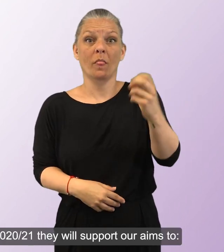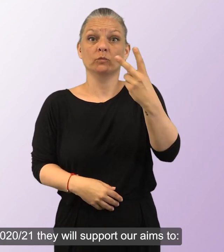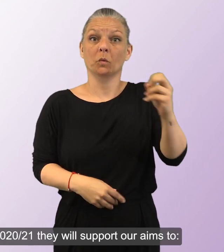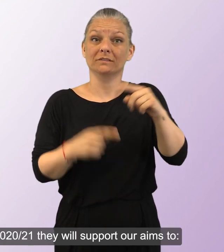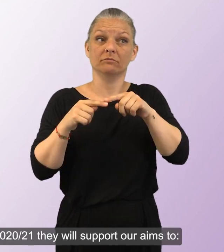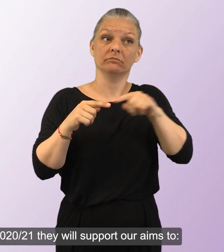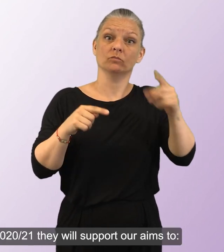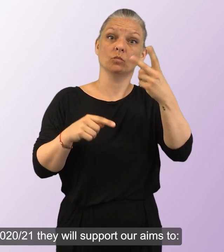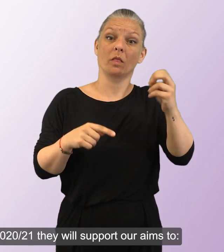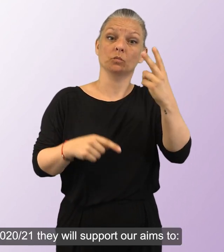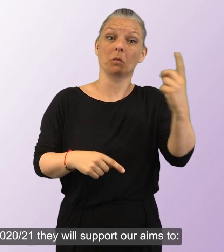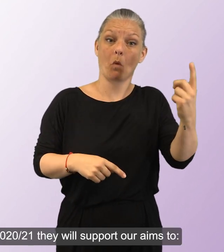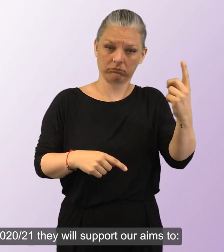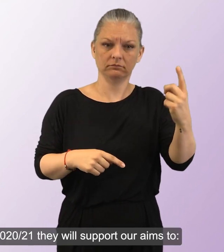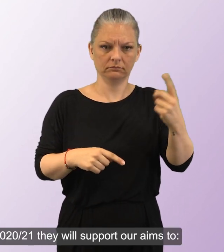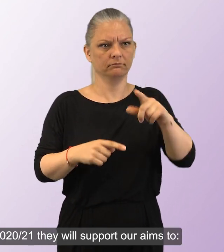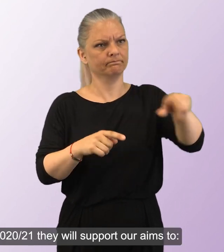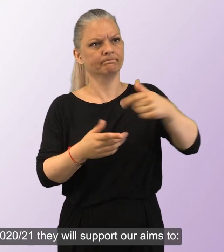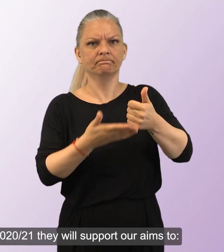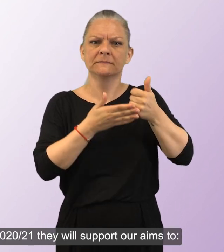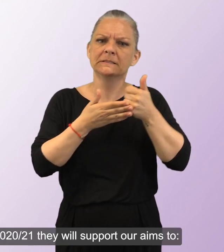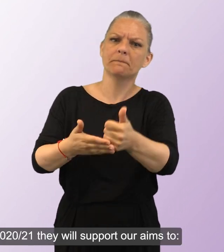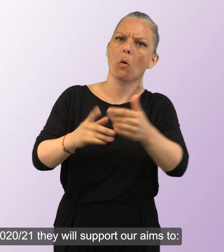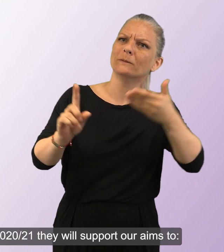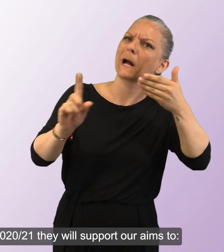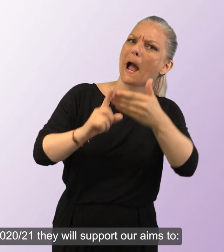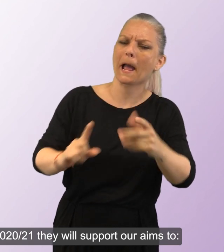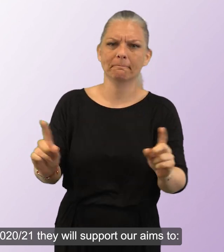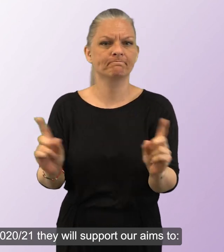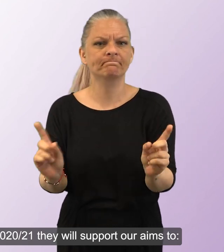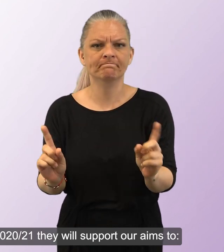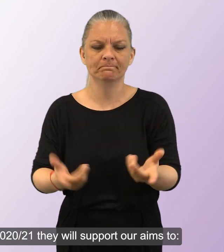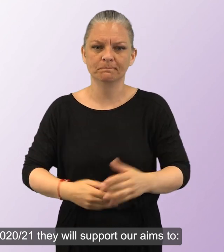In 2020 to 21, they will support our aims to